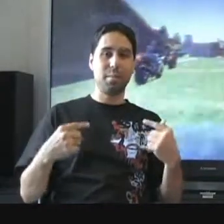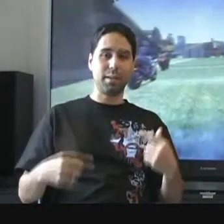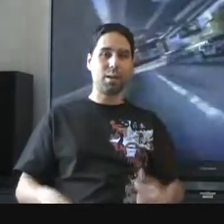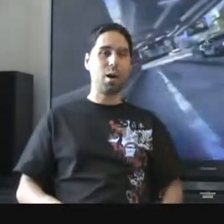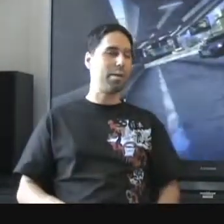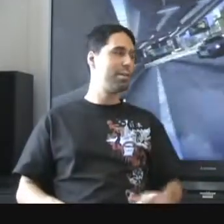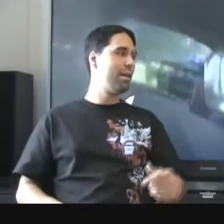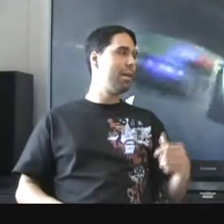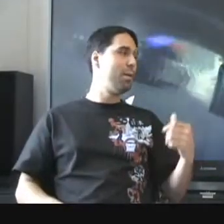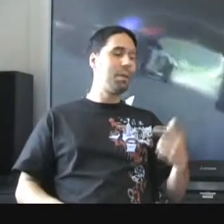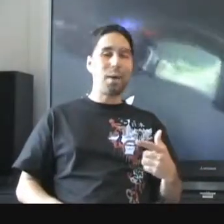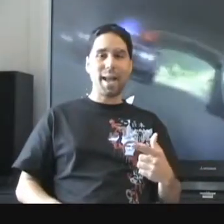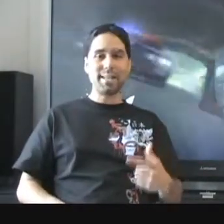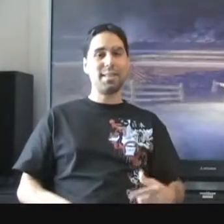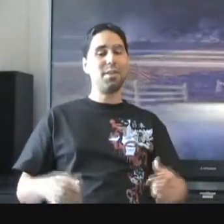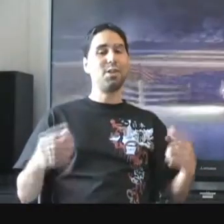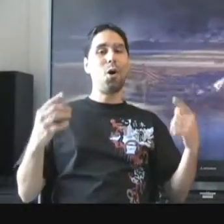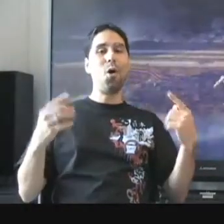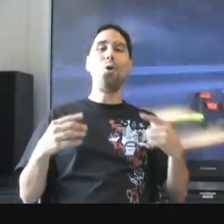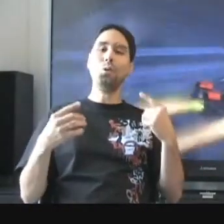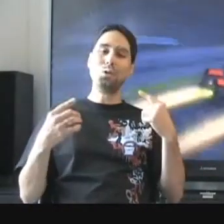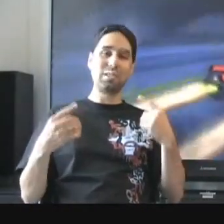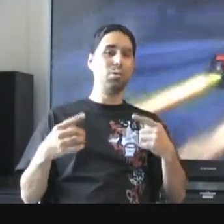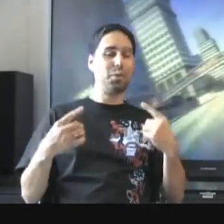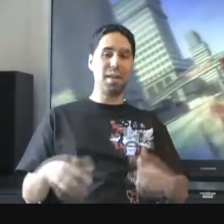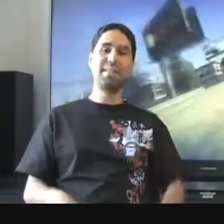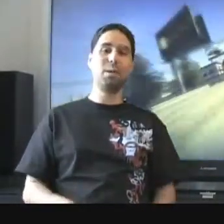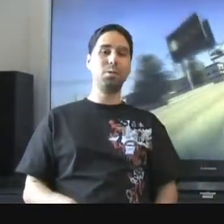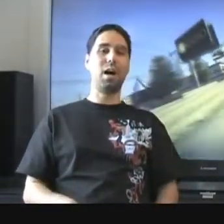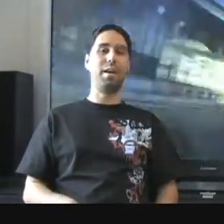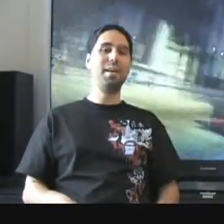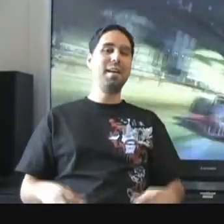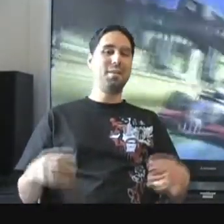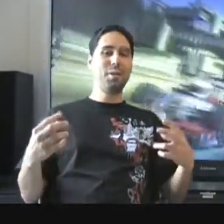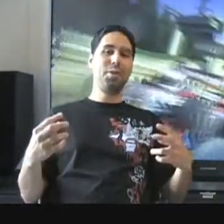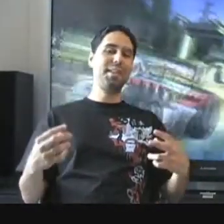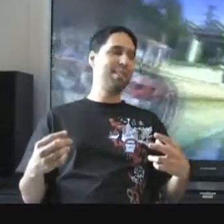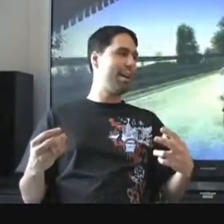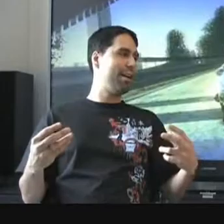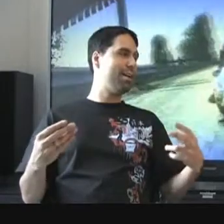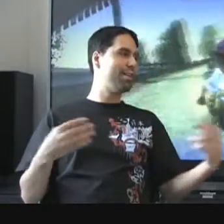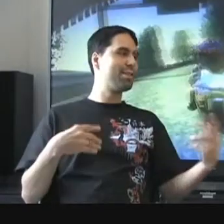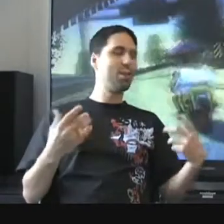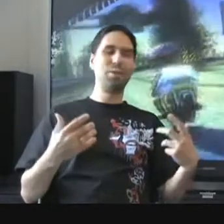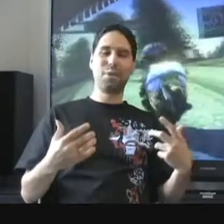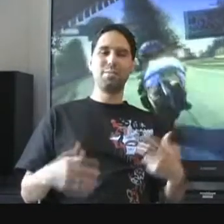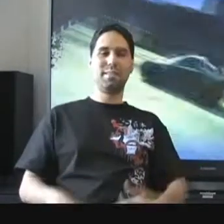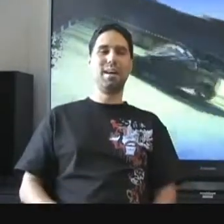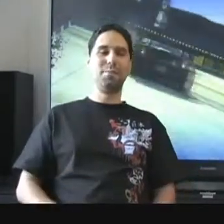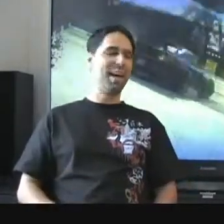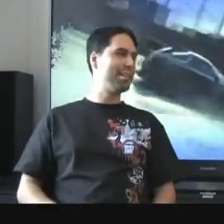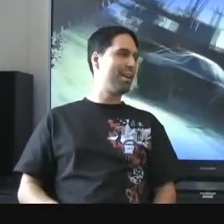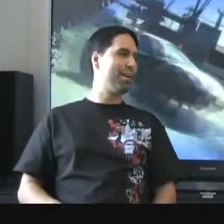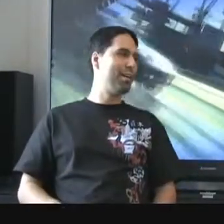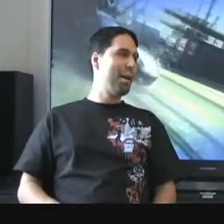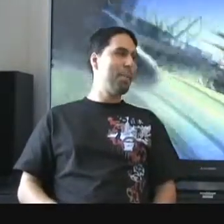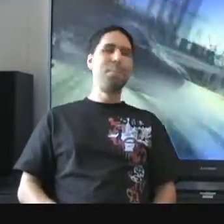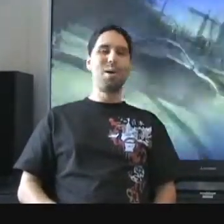been about the cars. With the bikes, there's a whole new slew of things that goes on. There are things that, uh, in our circle of friends we dubbed as, uh, Burn